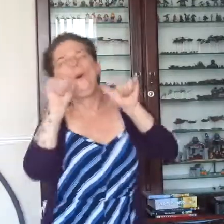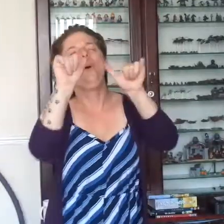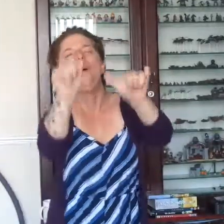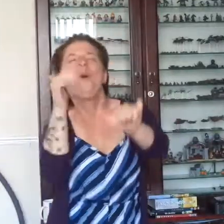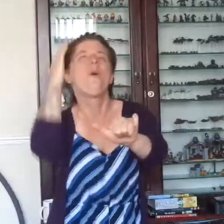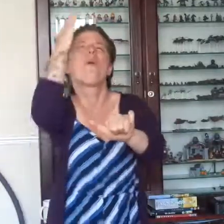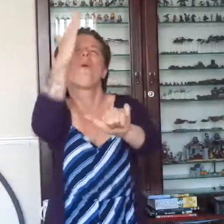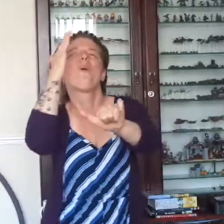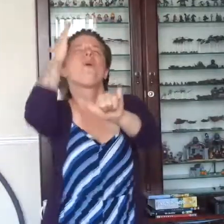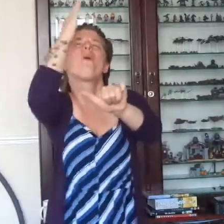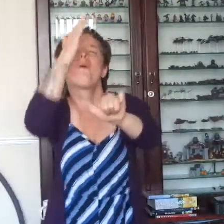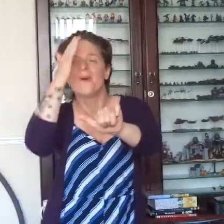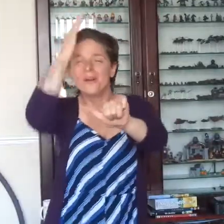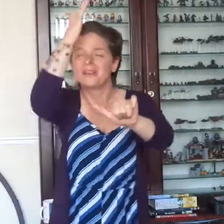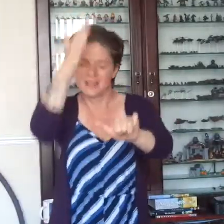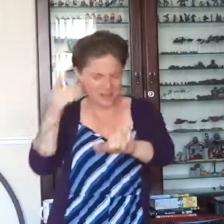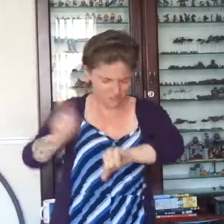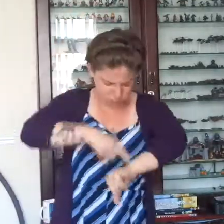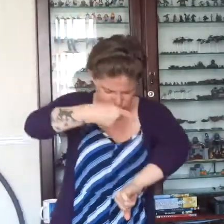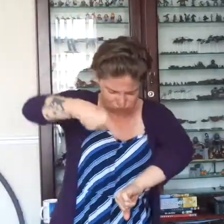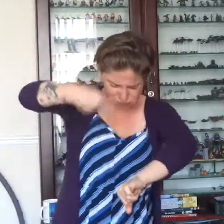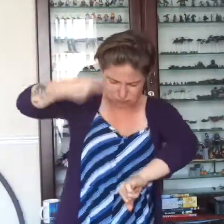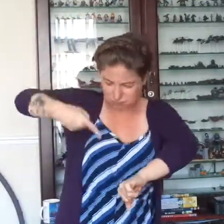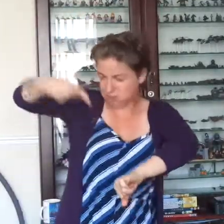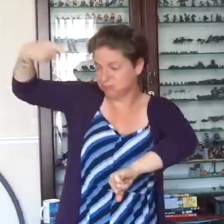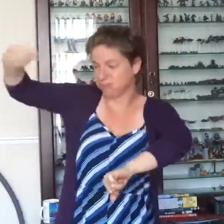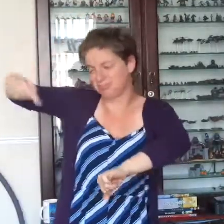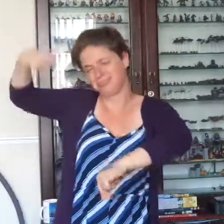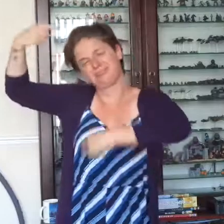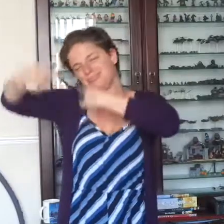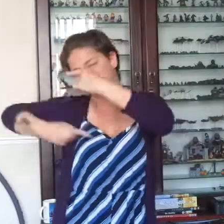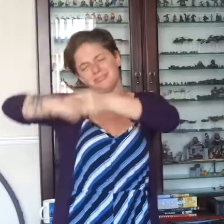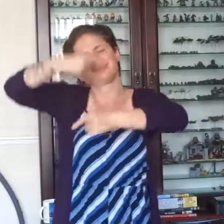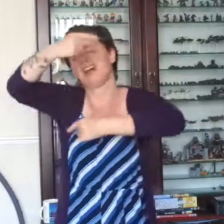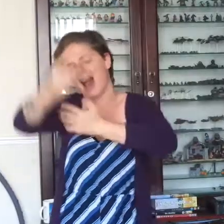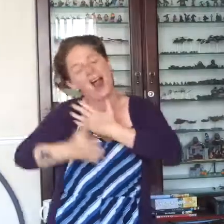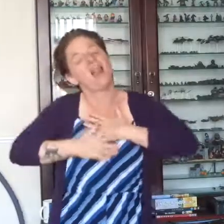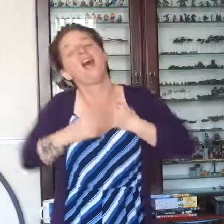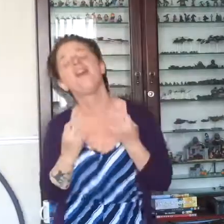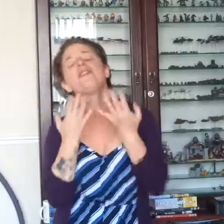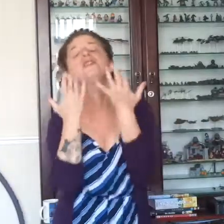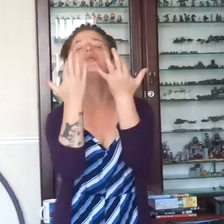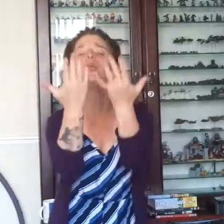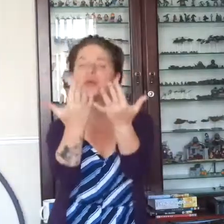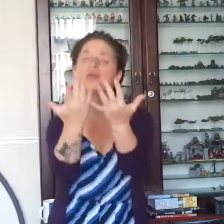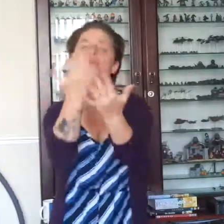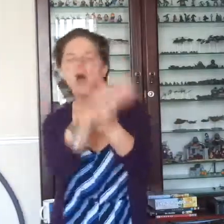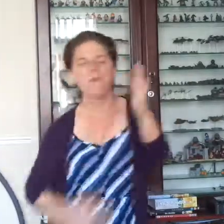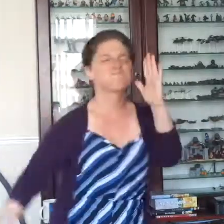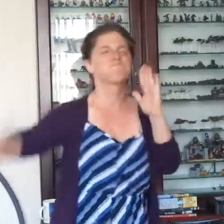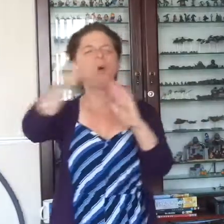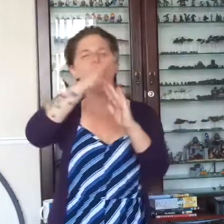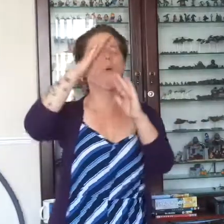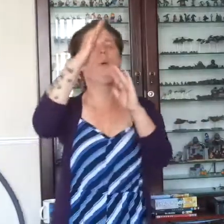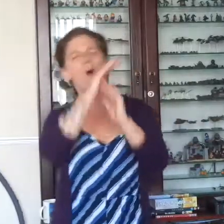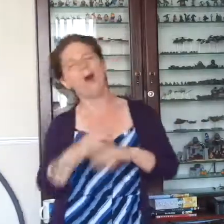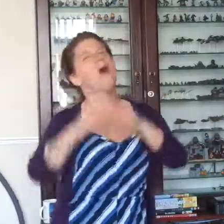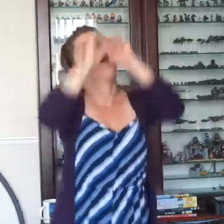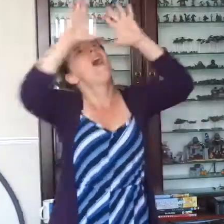love fantasy There's not a minute, day or night that I don't love you You're at the top of my list cause